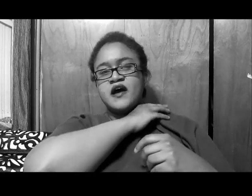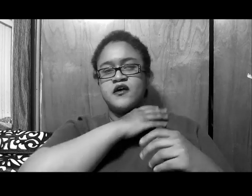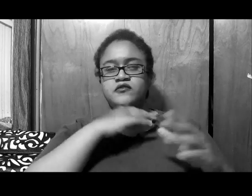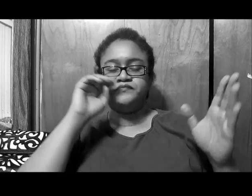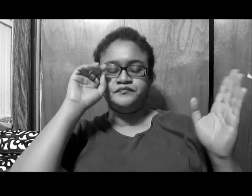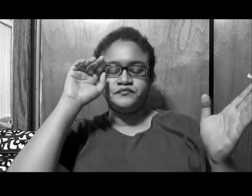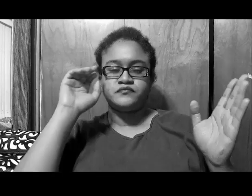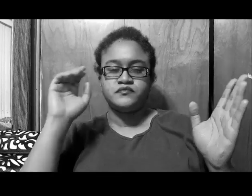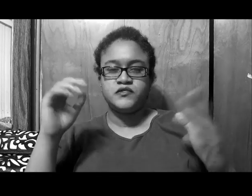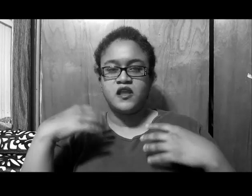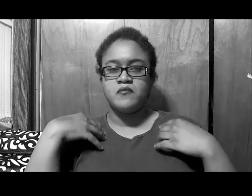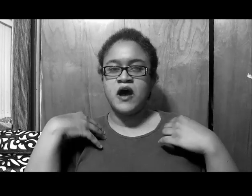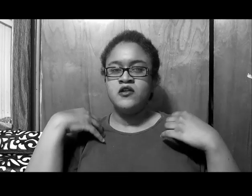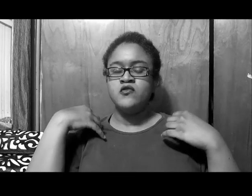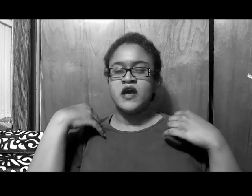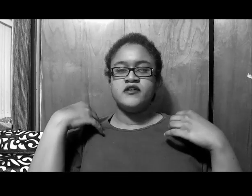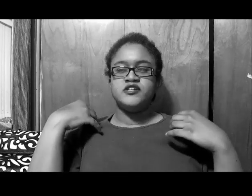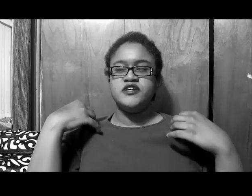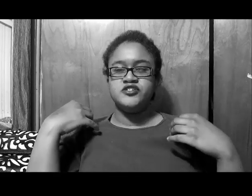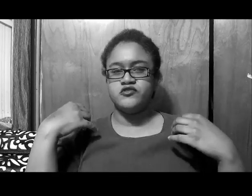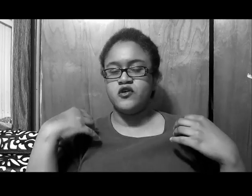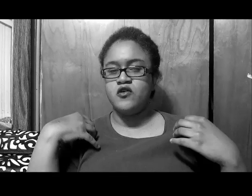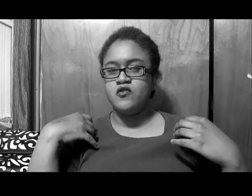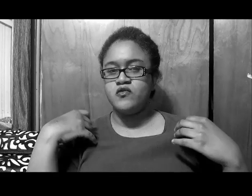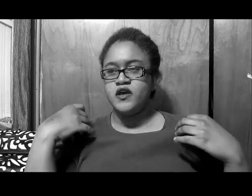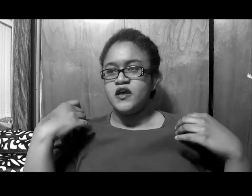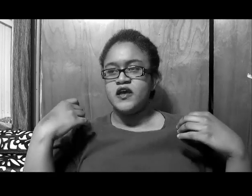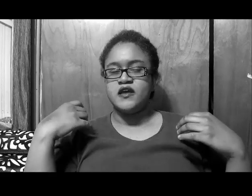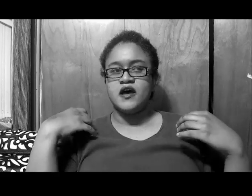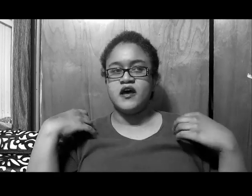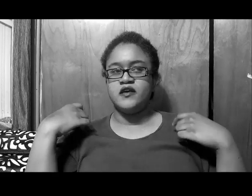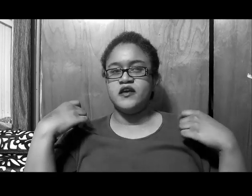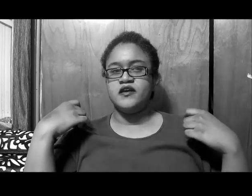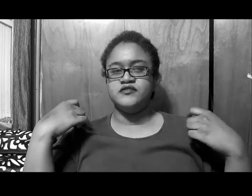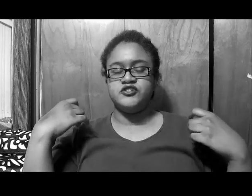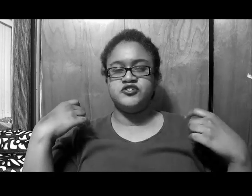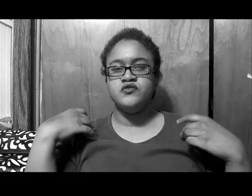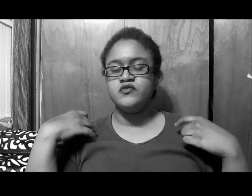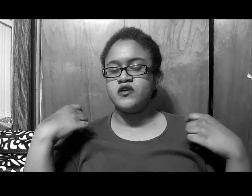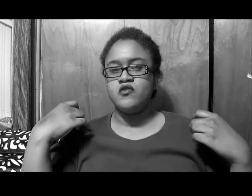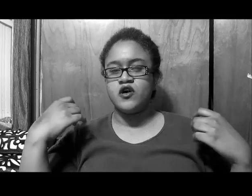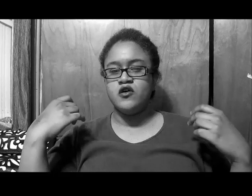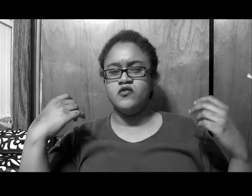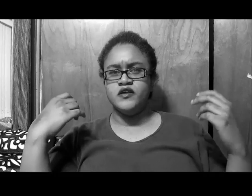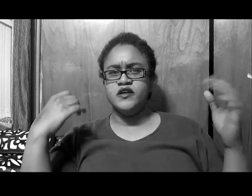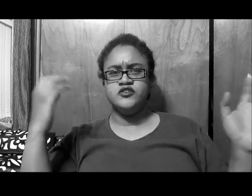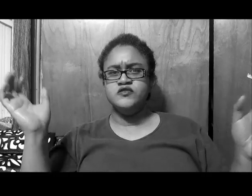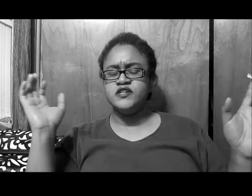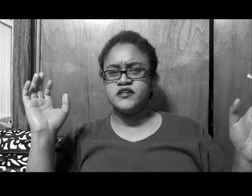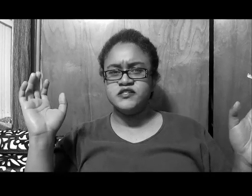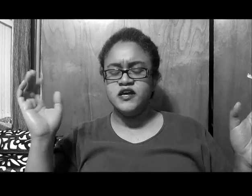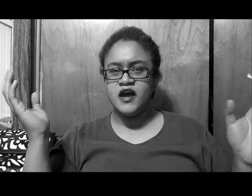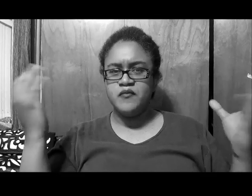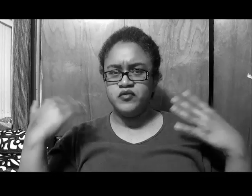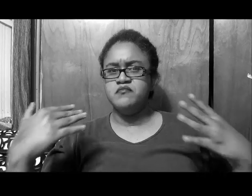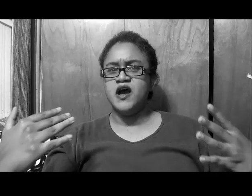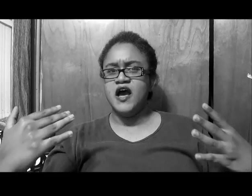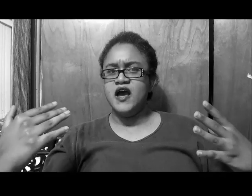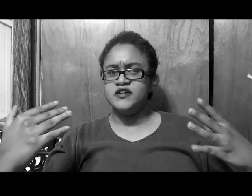now, Apollo got a t-shirt on, and got a suit coat on, and then two seconds later, I blinked my eyes,